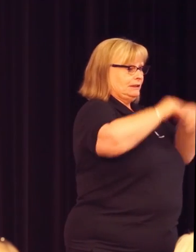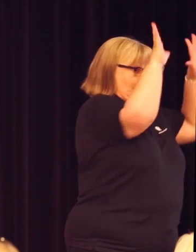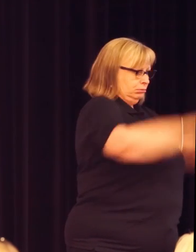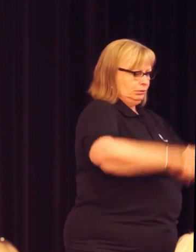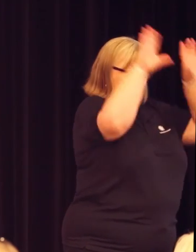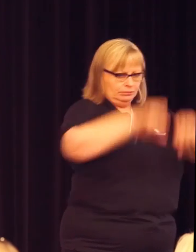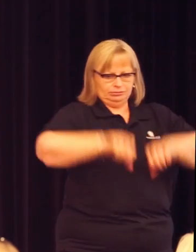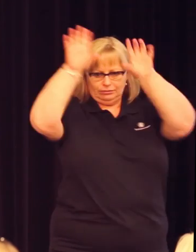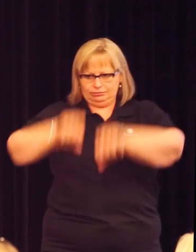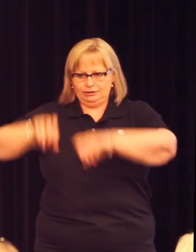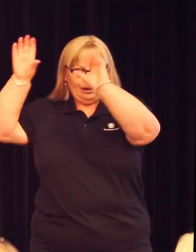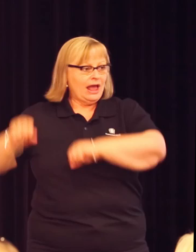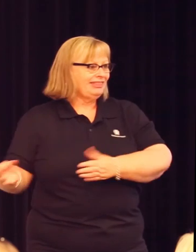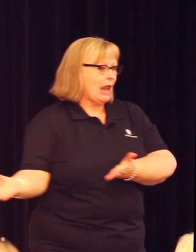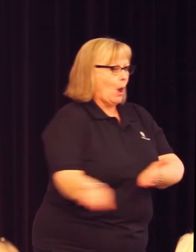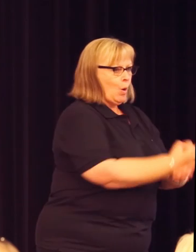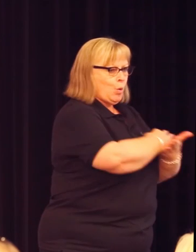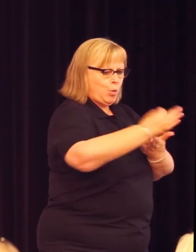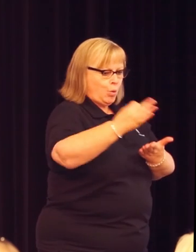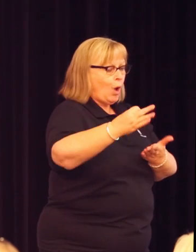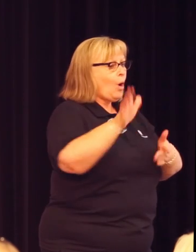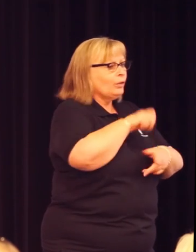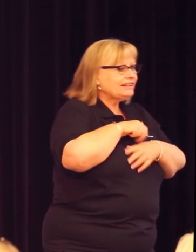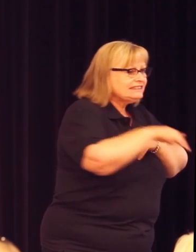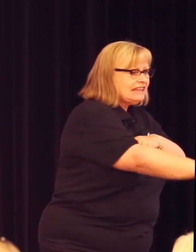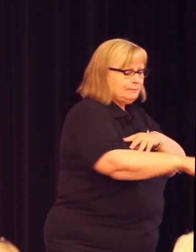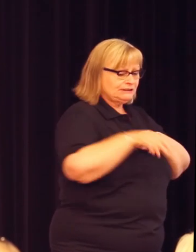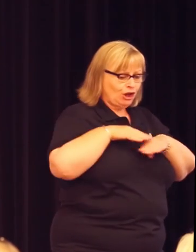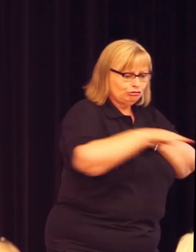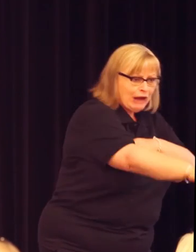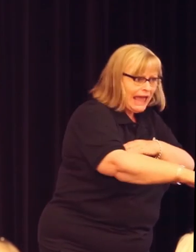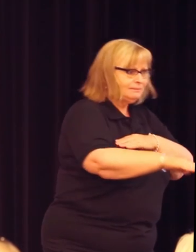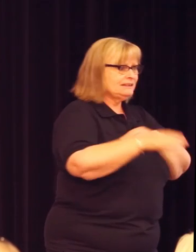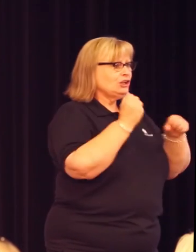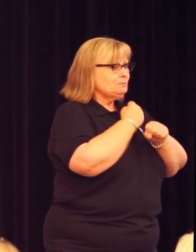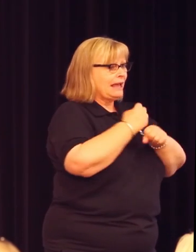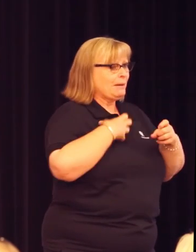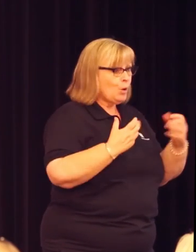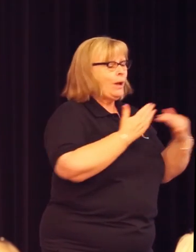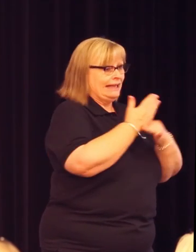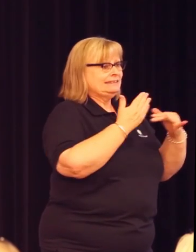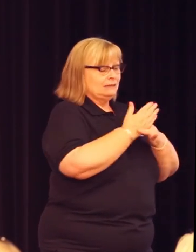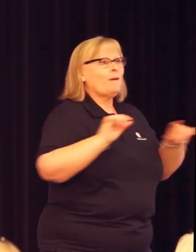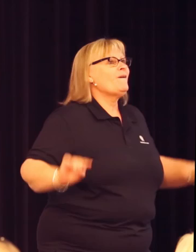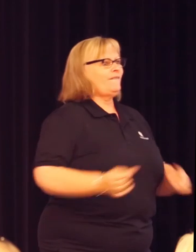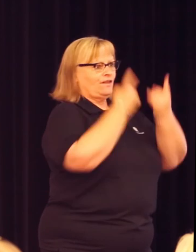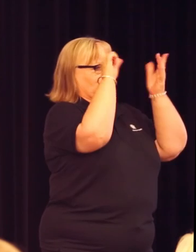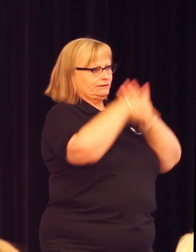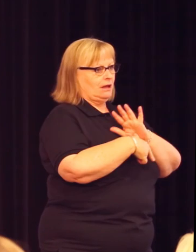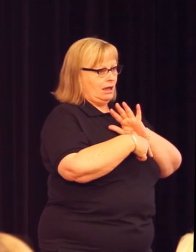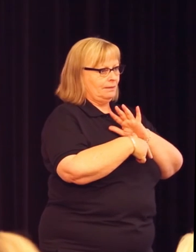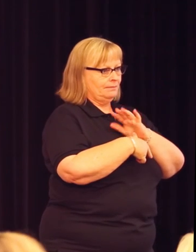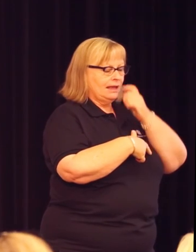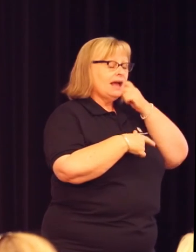flatten the ground, to take away all the steps, to take away all the ramps, to actually make the space accessible for the very first time. And that's